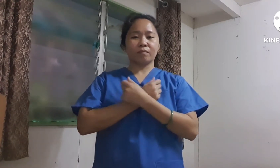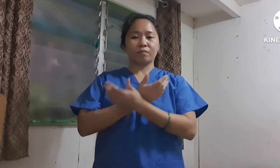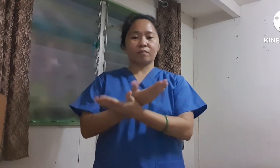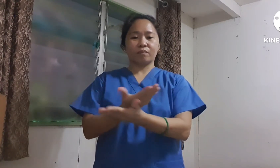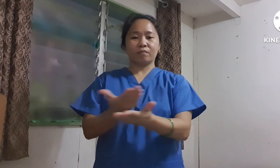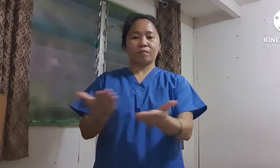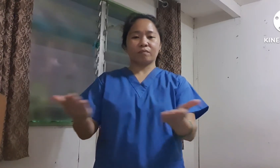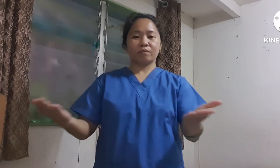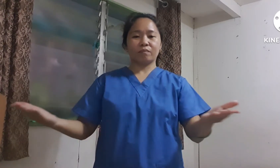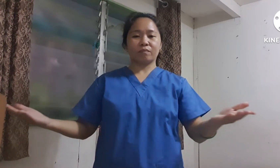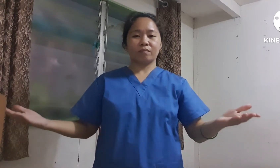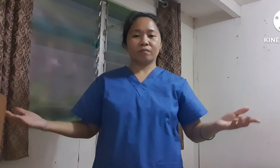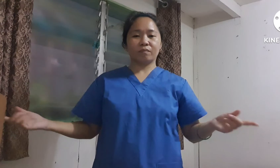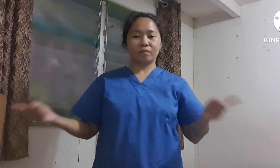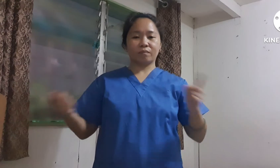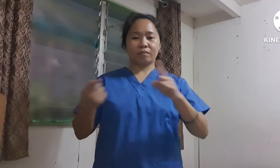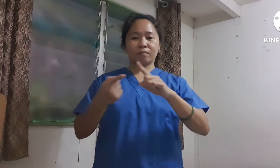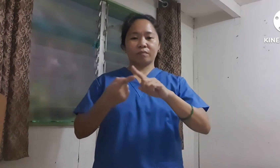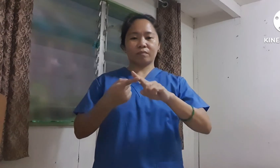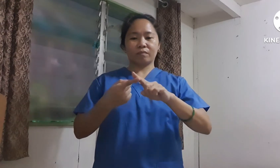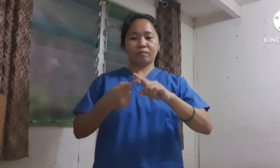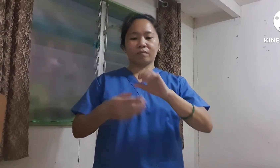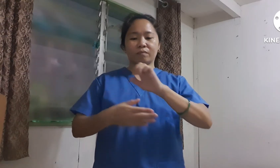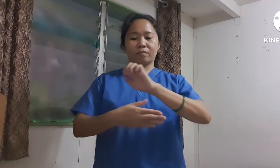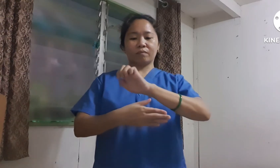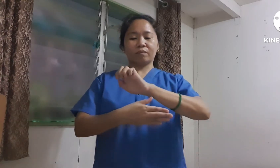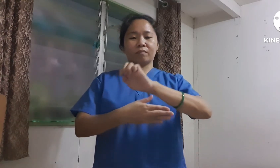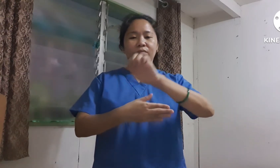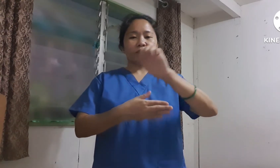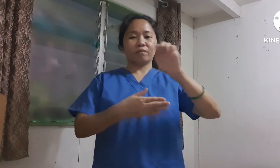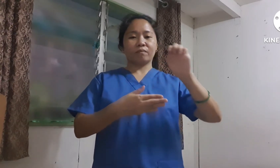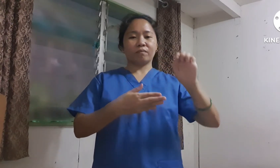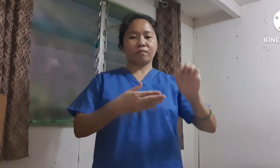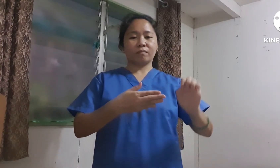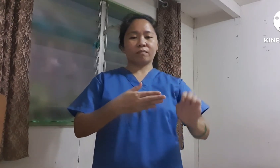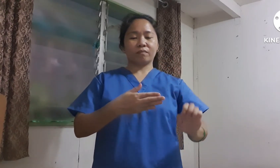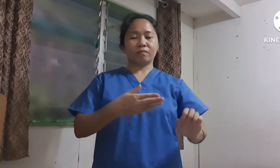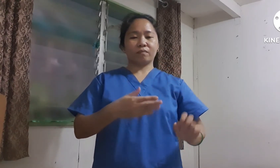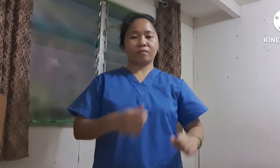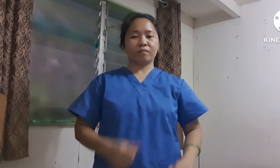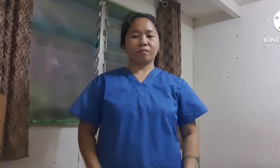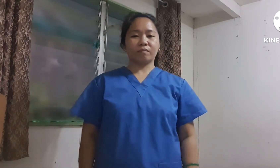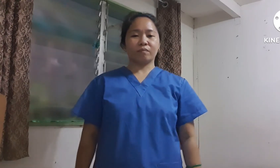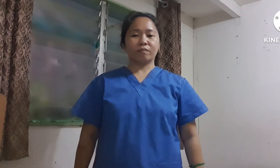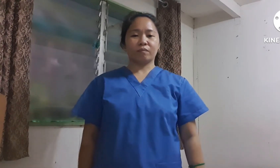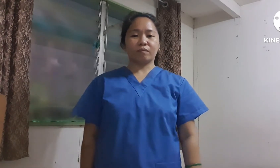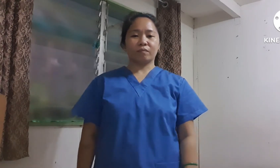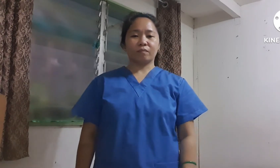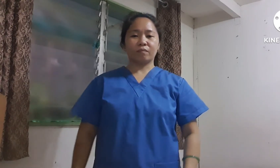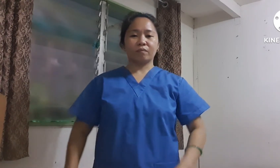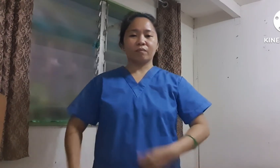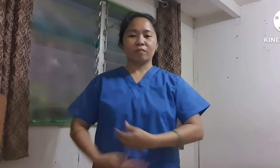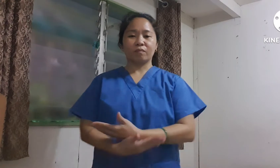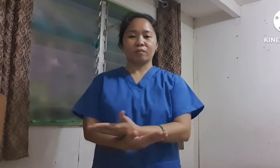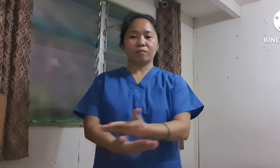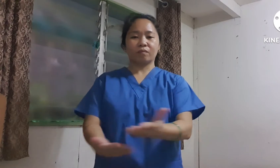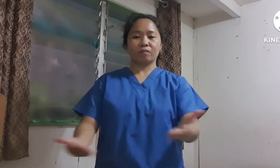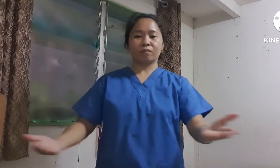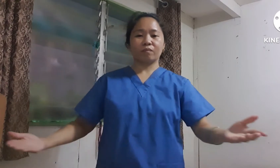you until the end. What took you